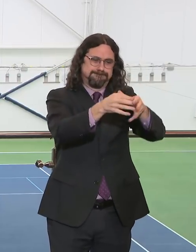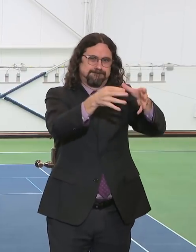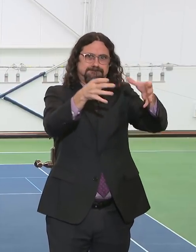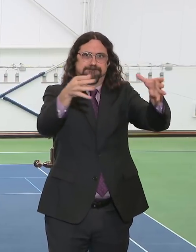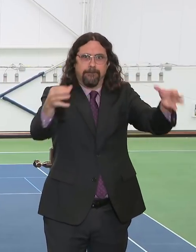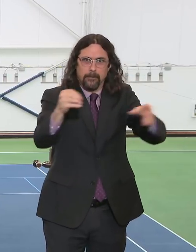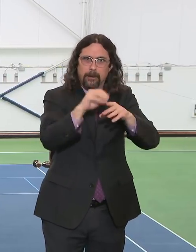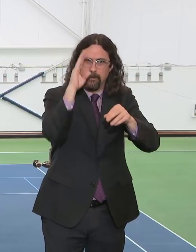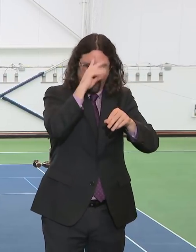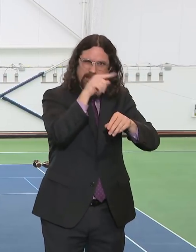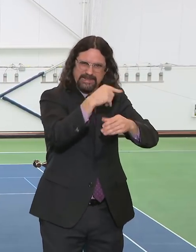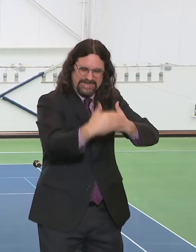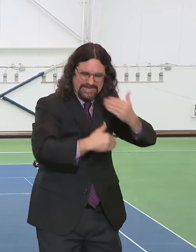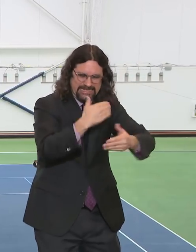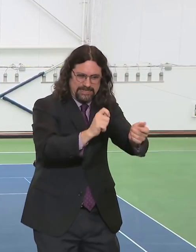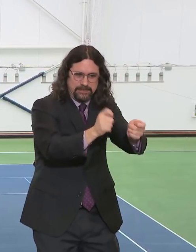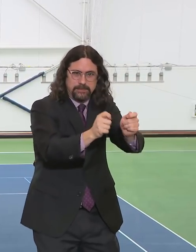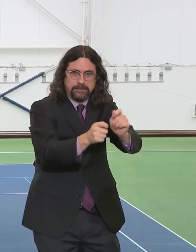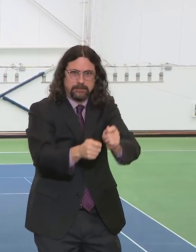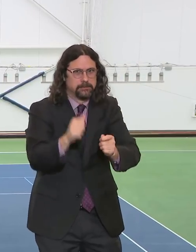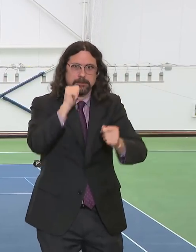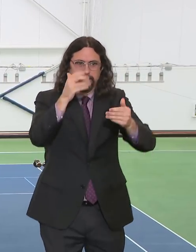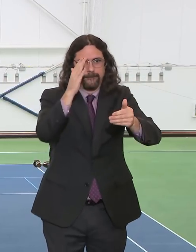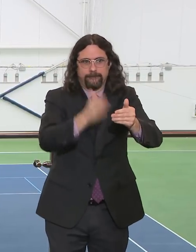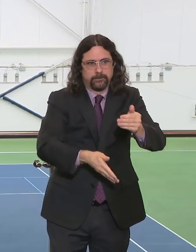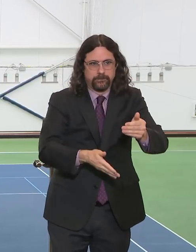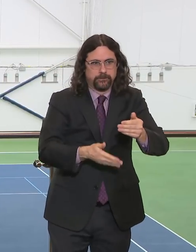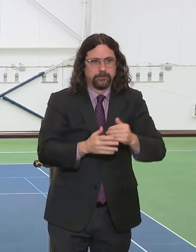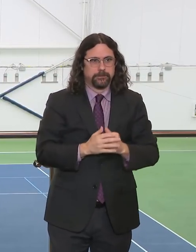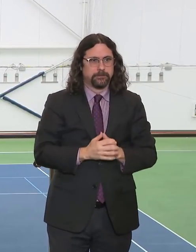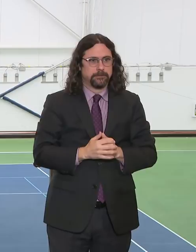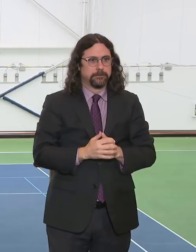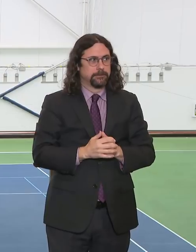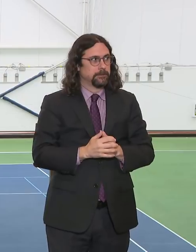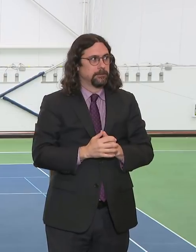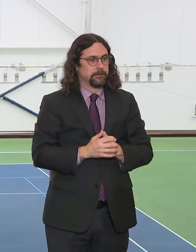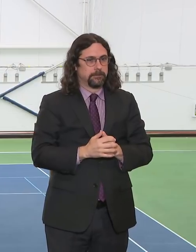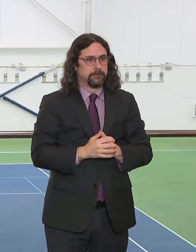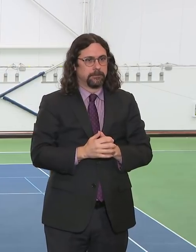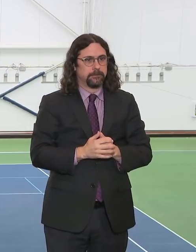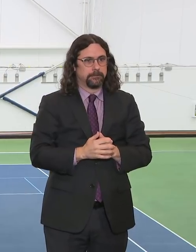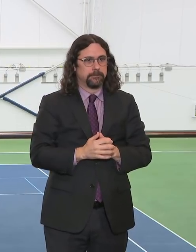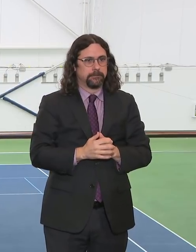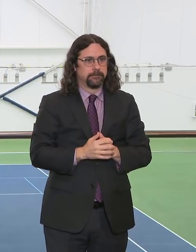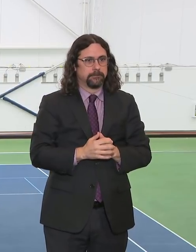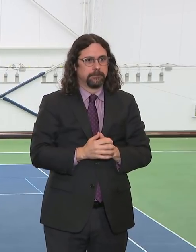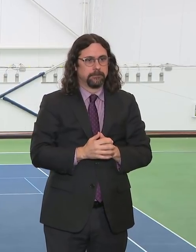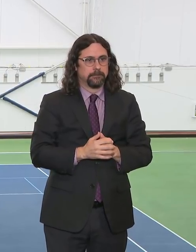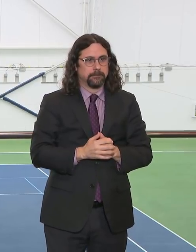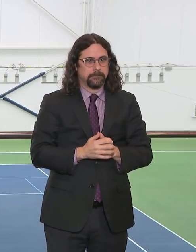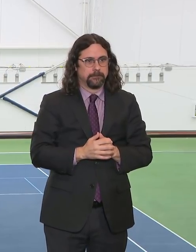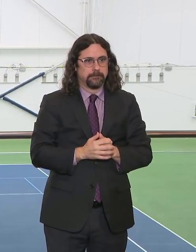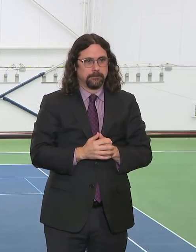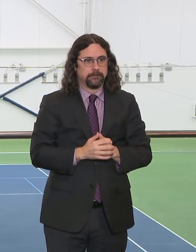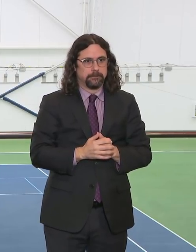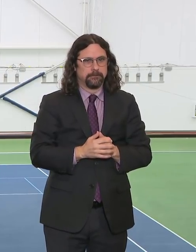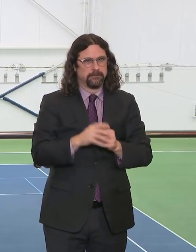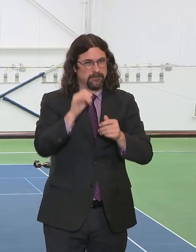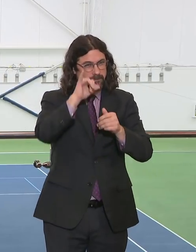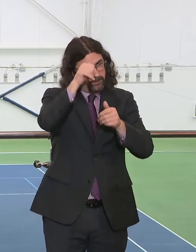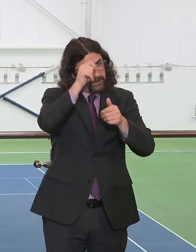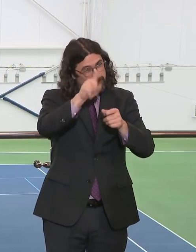to happen over time? Every day, each one becomes more and more ICU, more and more COVID related. So it is literally a day by day evolution.